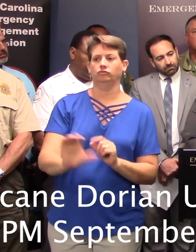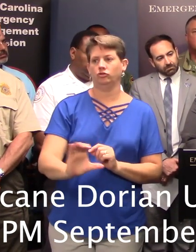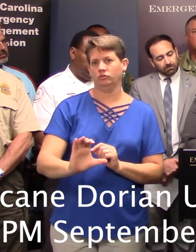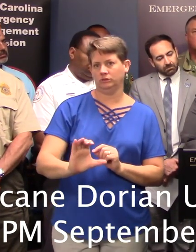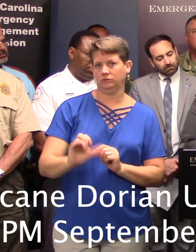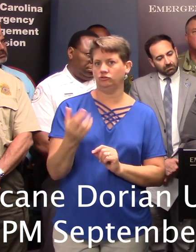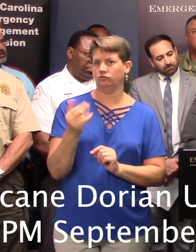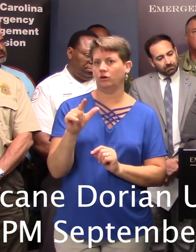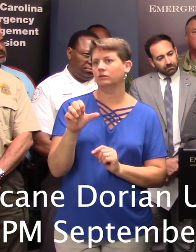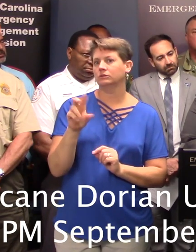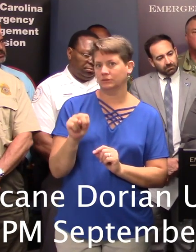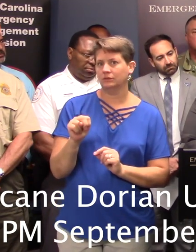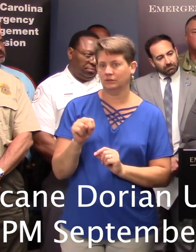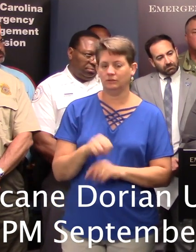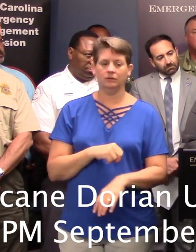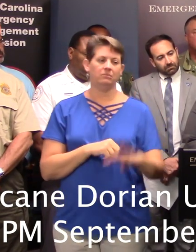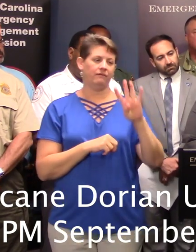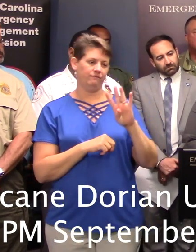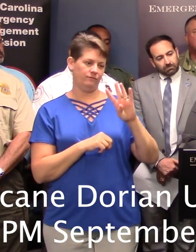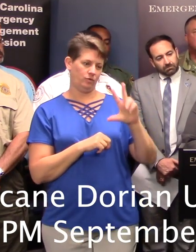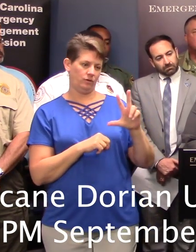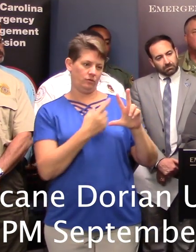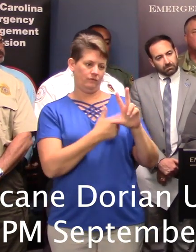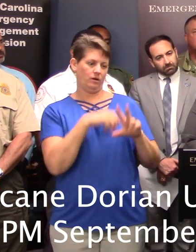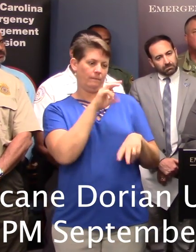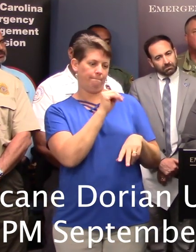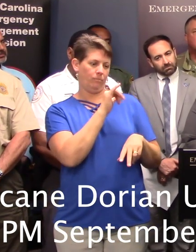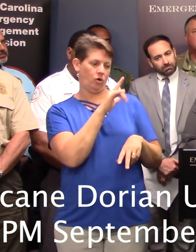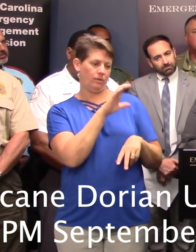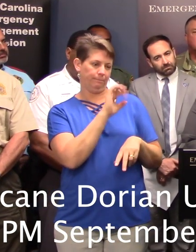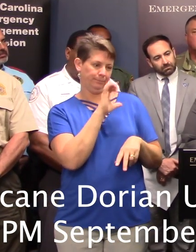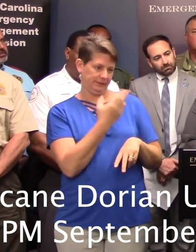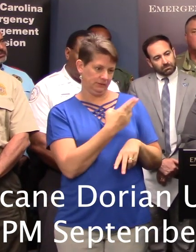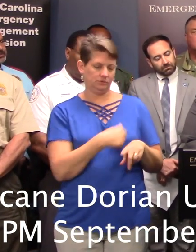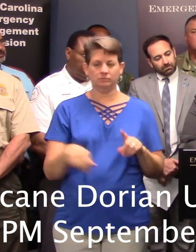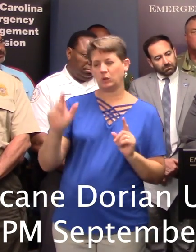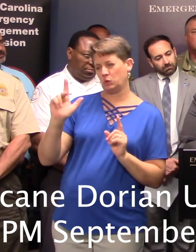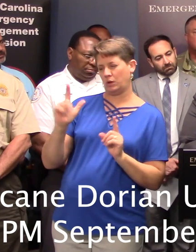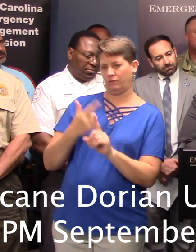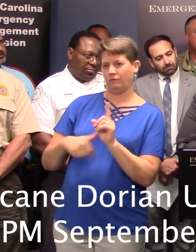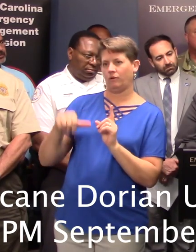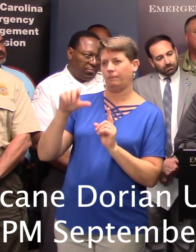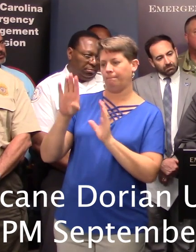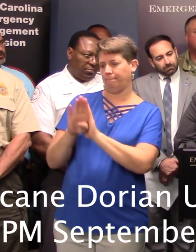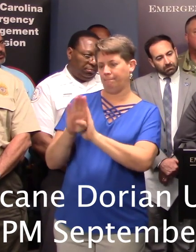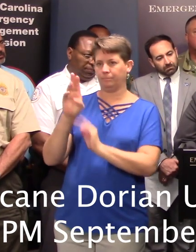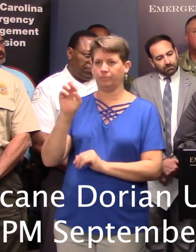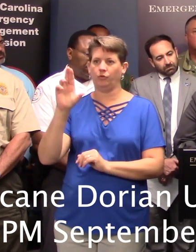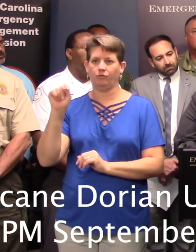34% evacuating from the Myrtle Beach region, and about 23% from the Beaufort-Hilton Head Island area.